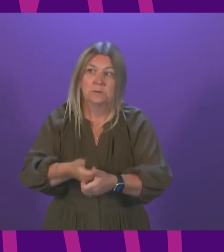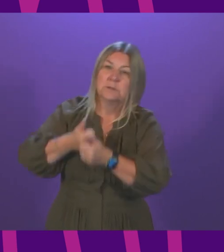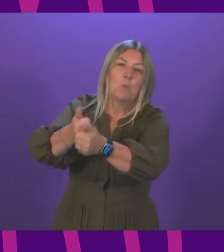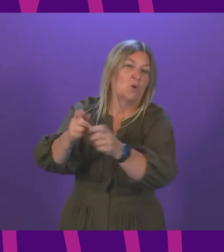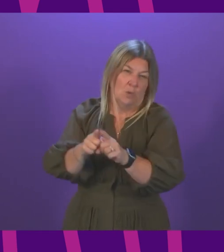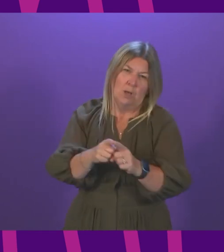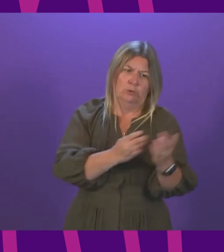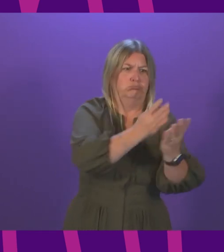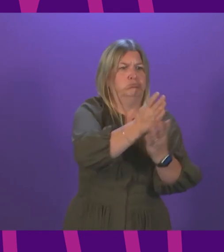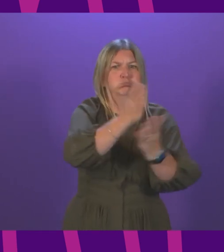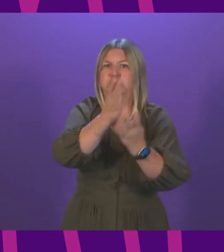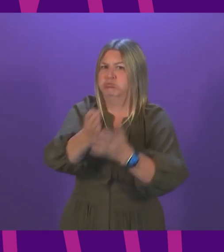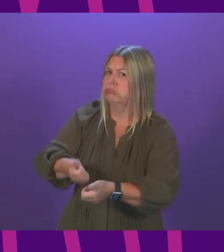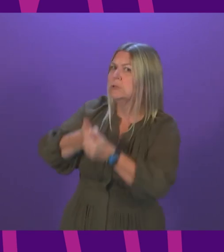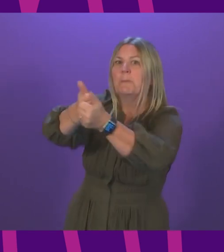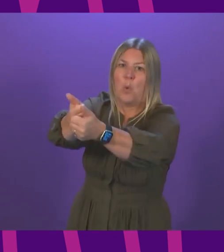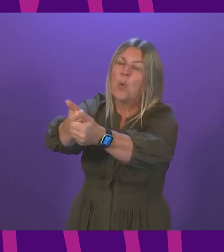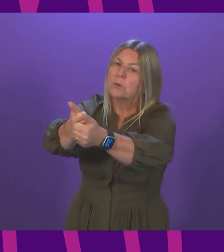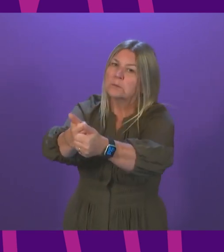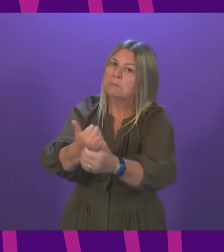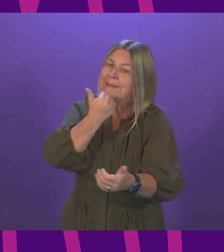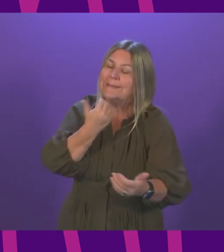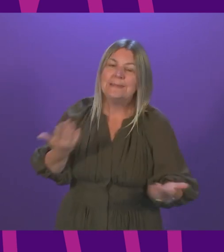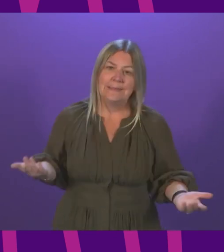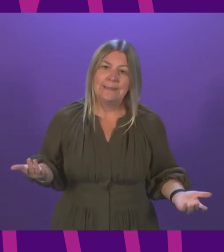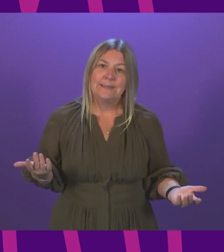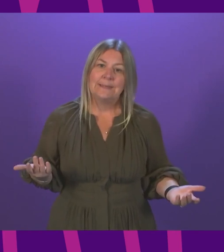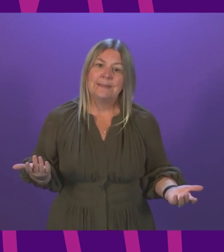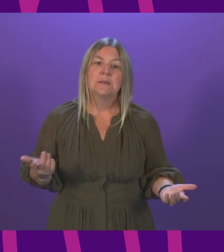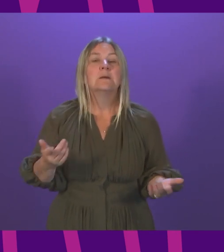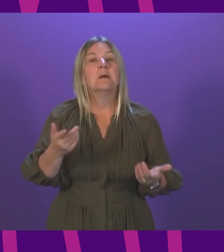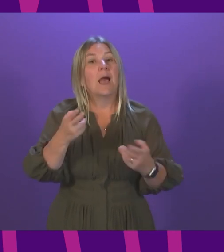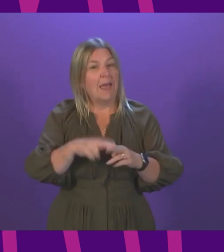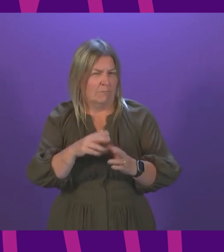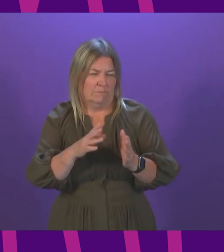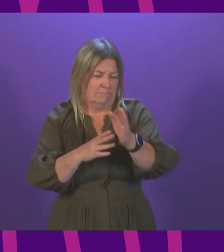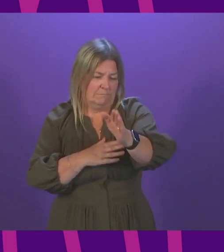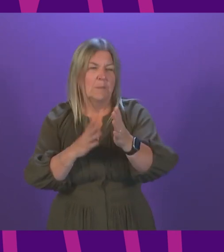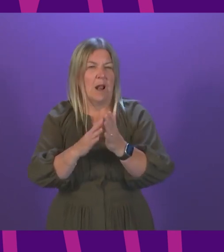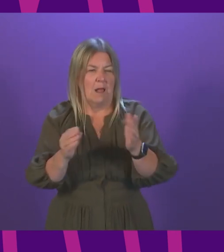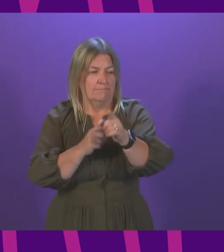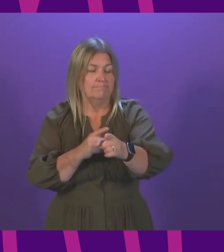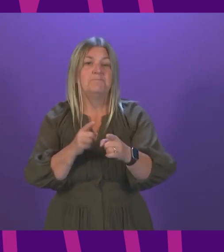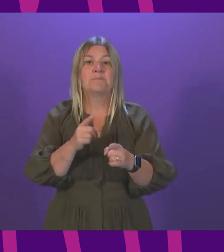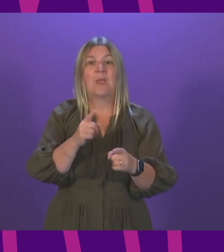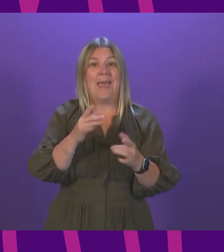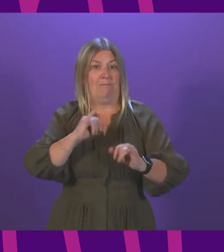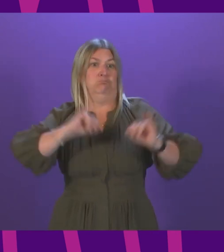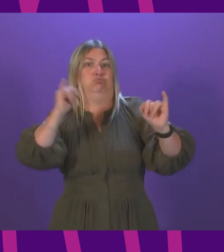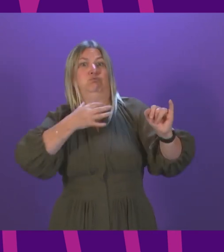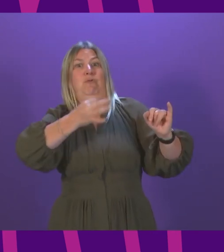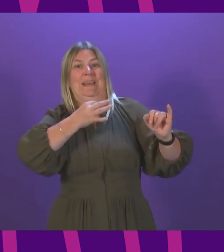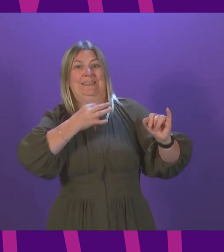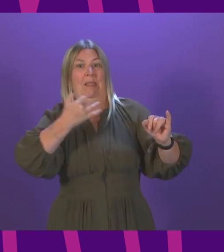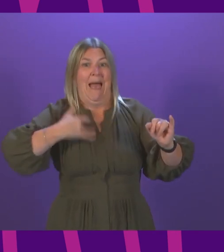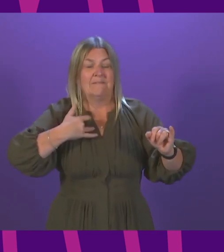work where no emergency ambulance is required. Let me be absolutely clear. If you are in critical or life-threatening need, you will be taken to